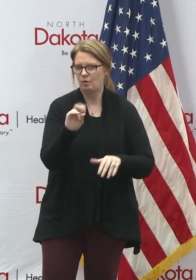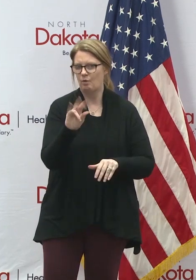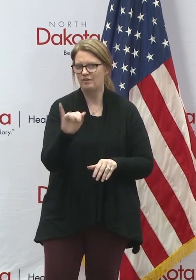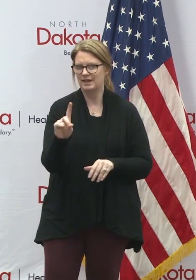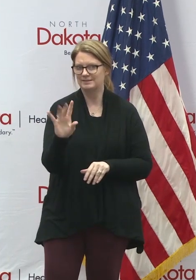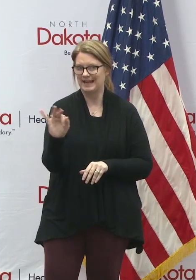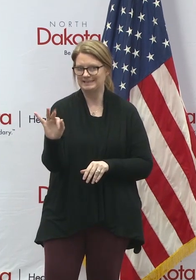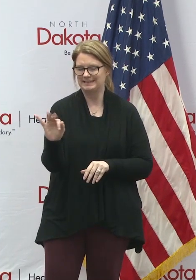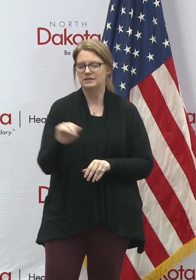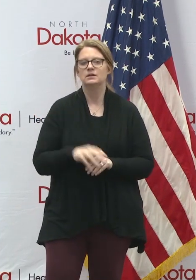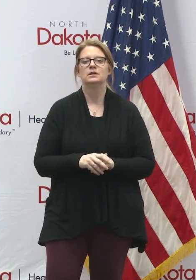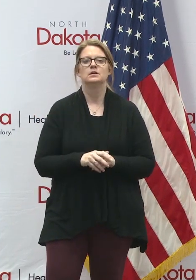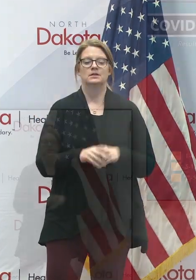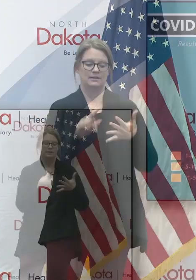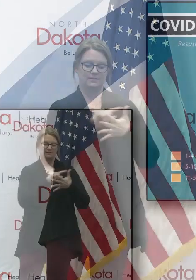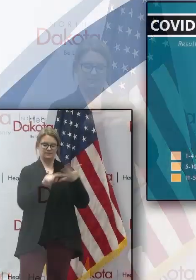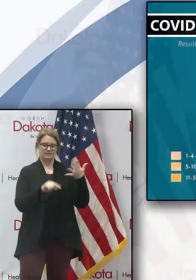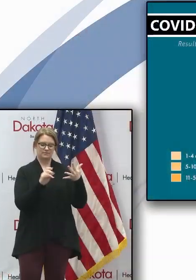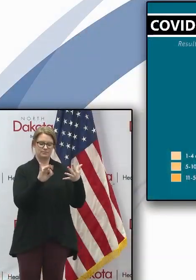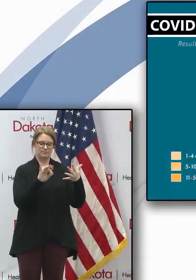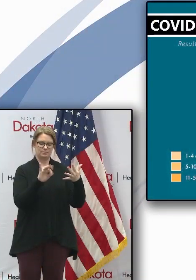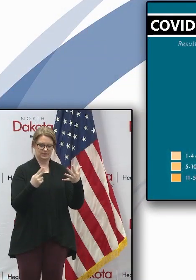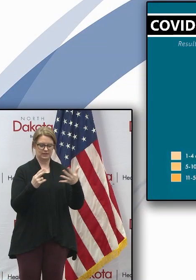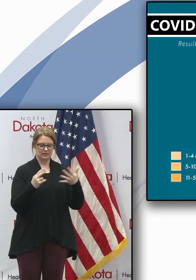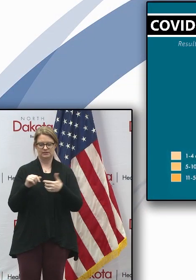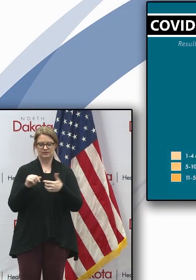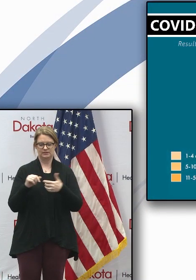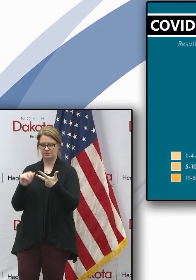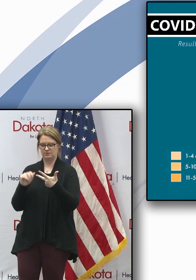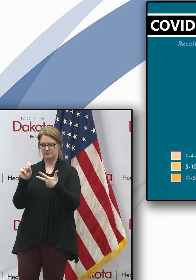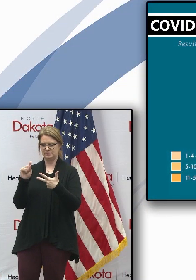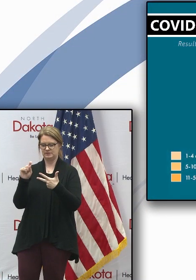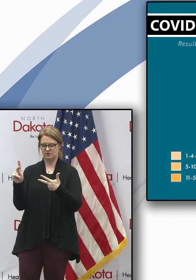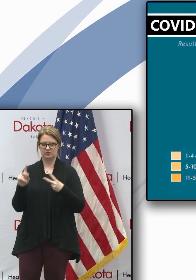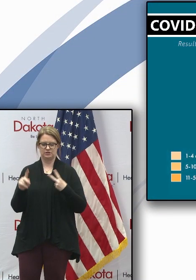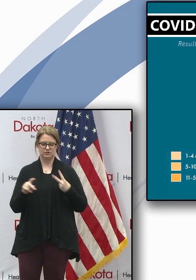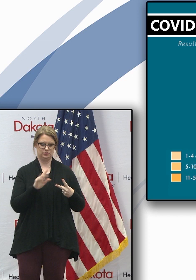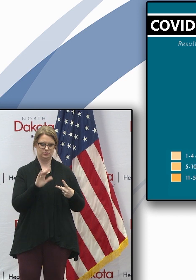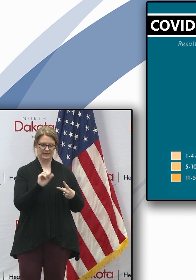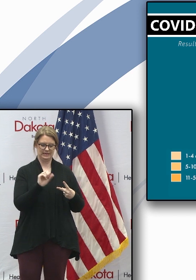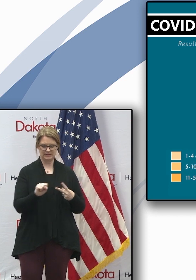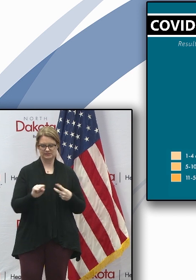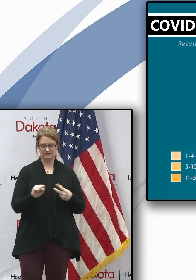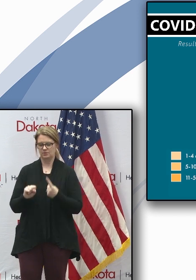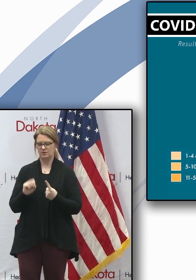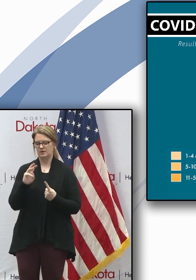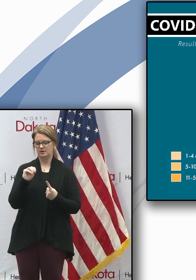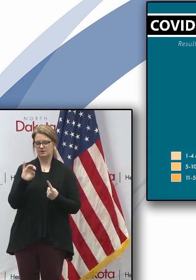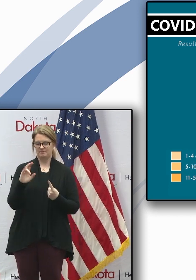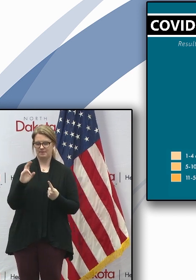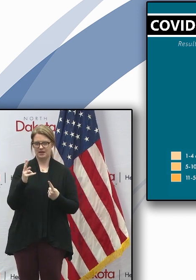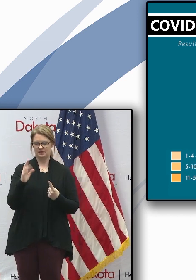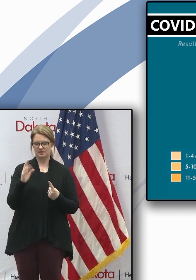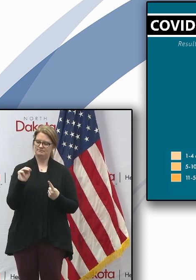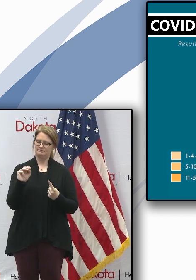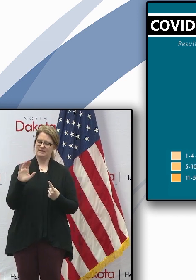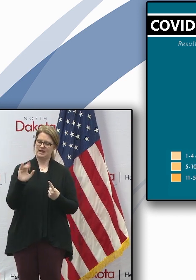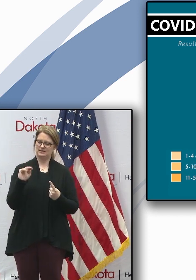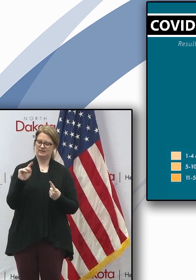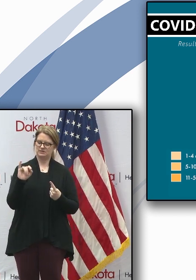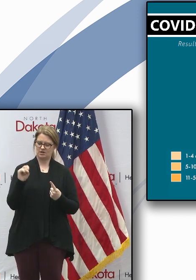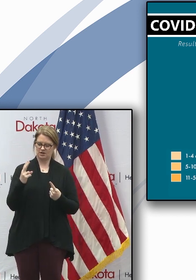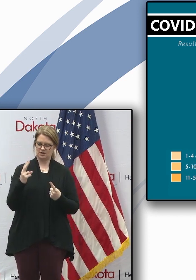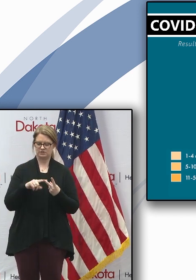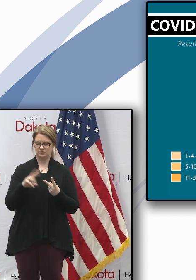-19. Five from Burley County, three from Stark County, two from Cass County, and one each from McIntosh, McHenry, and Ward